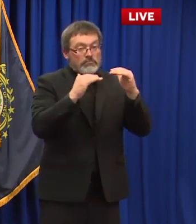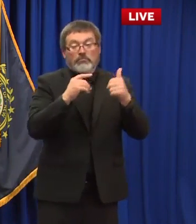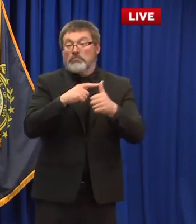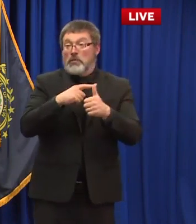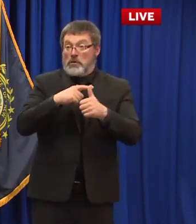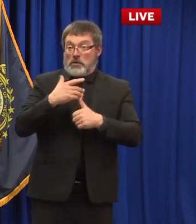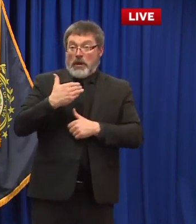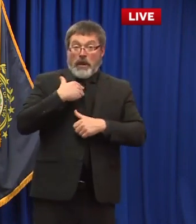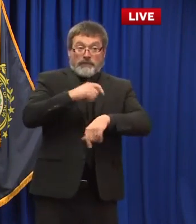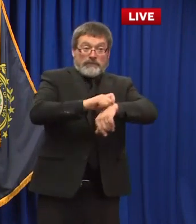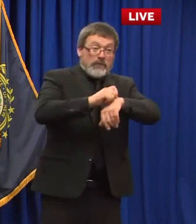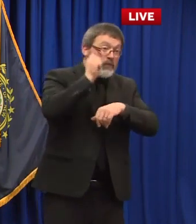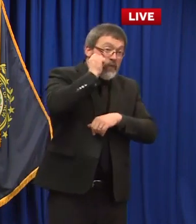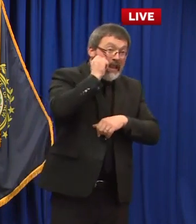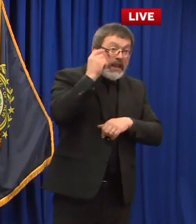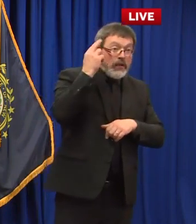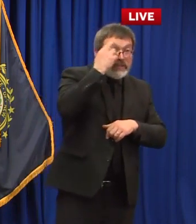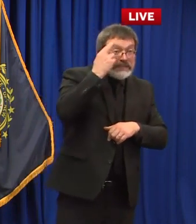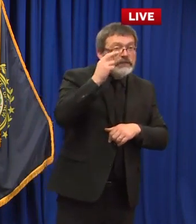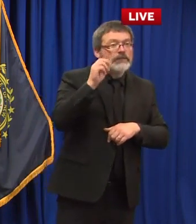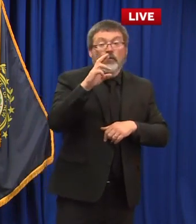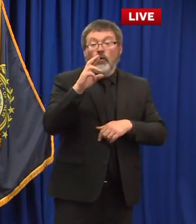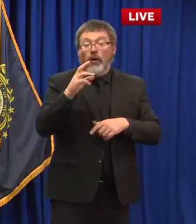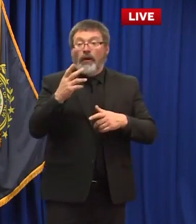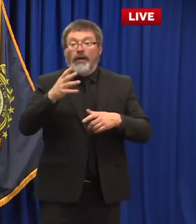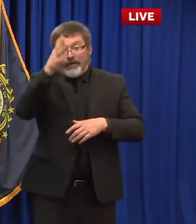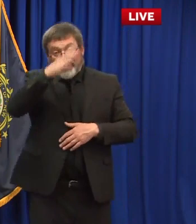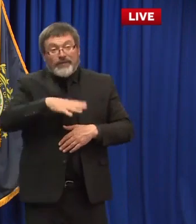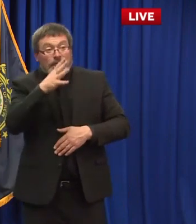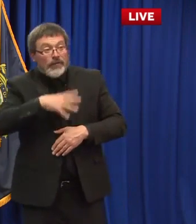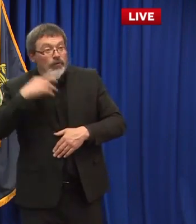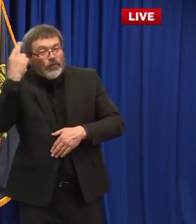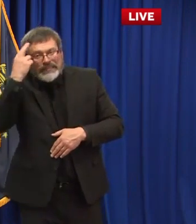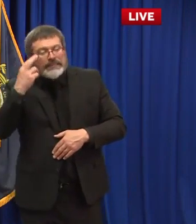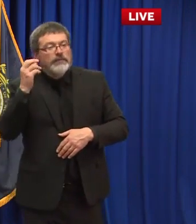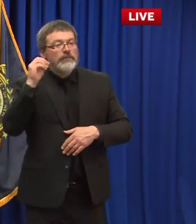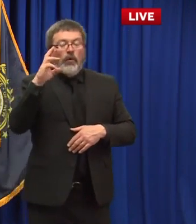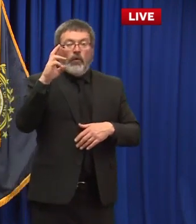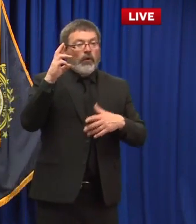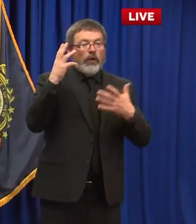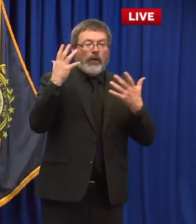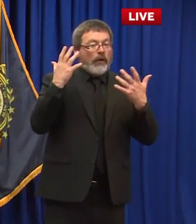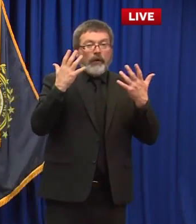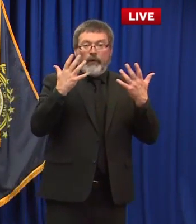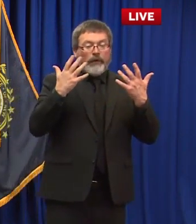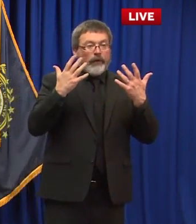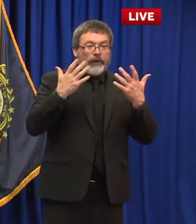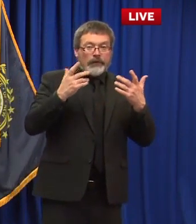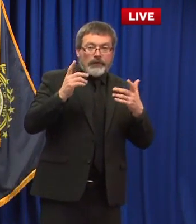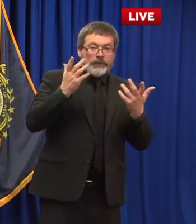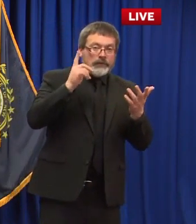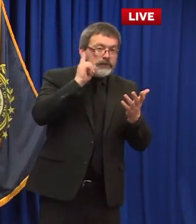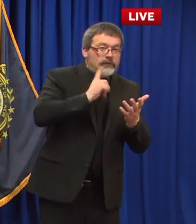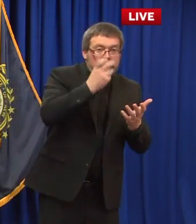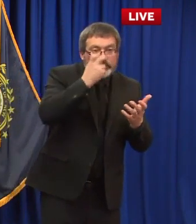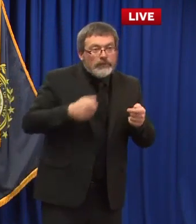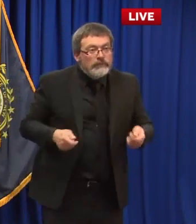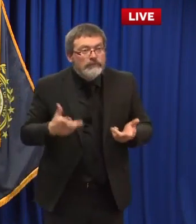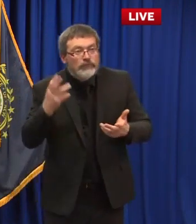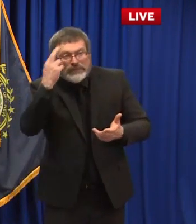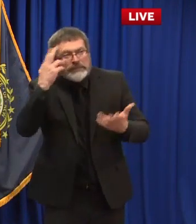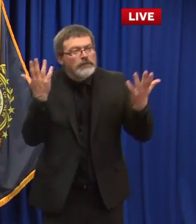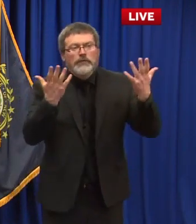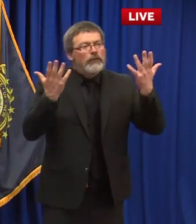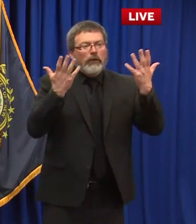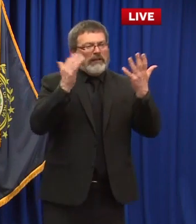socially in in our societies in a lot of different ways and i think they did a very good job with that we created the civil rights unit in in the attorney general's office no